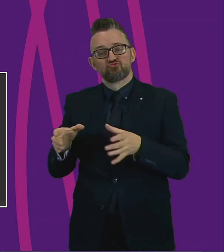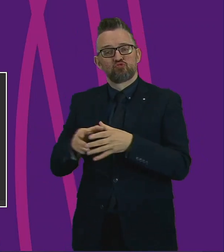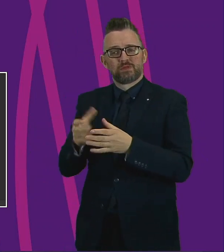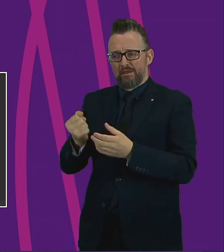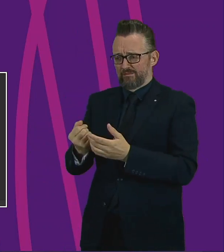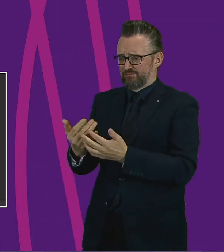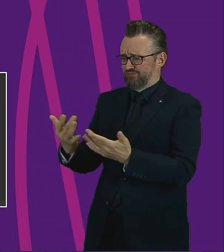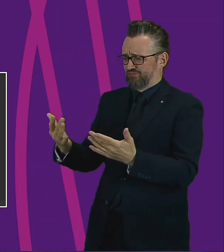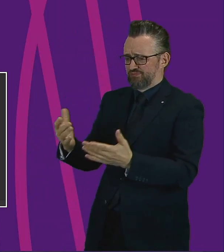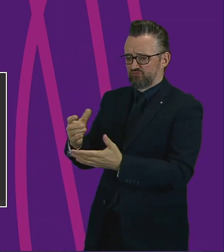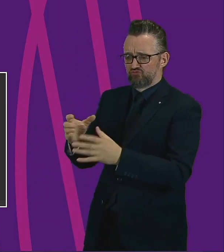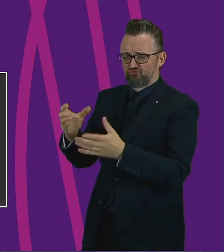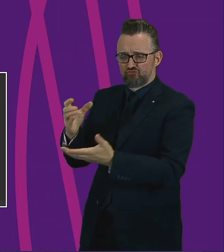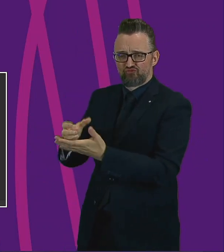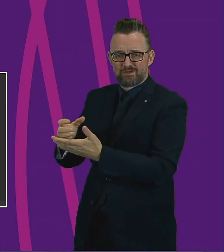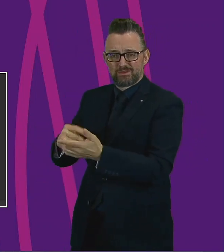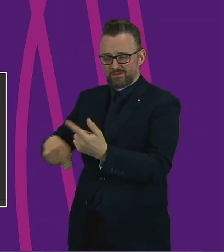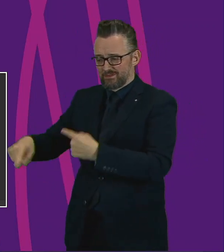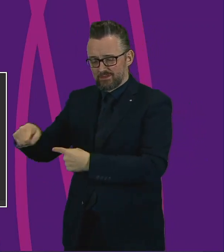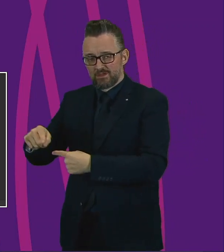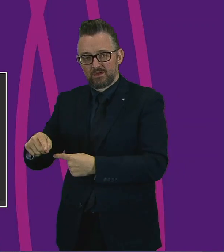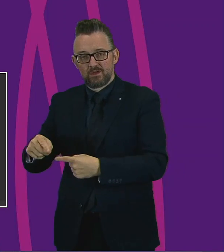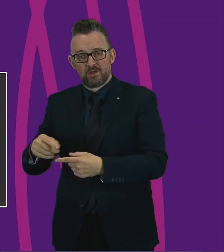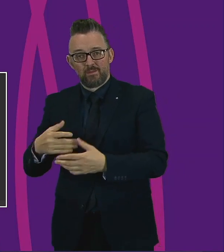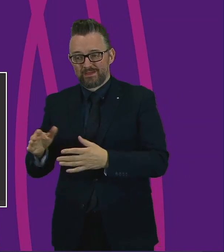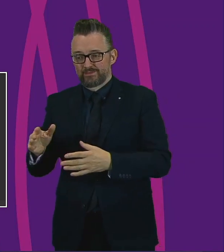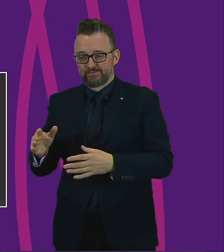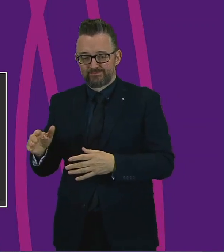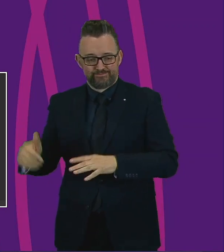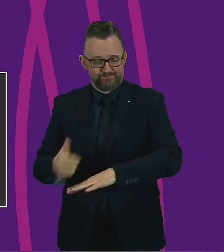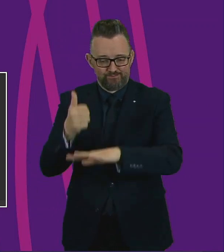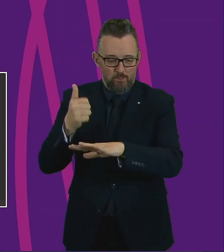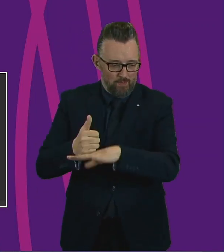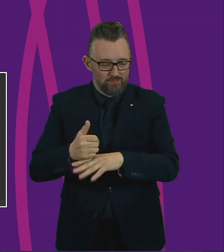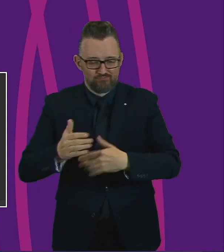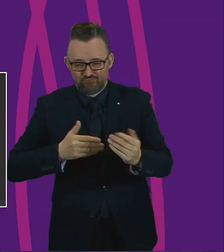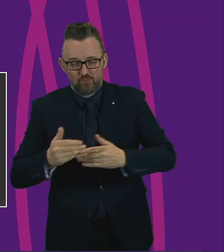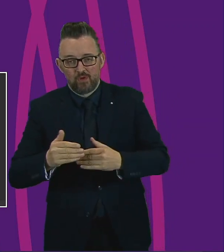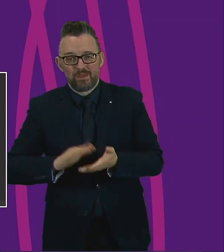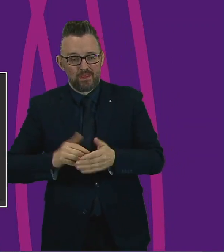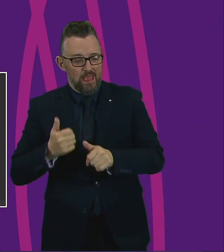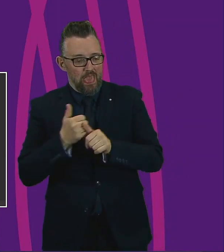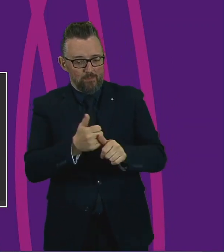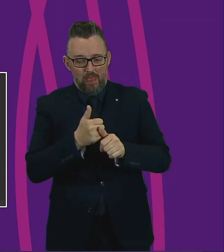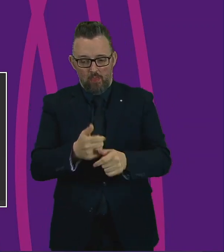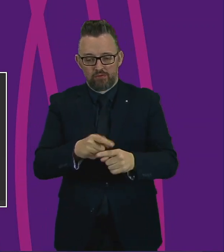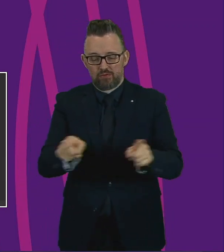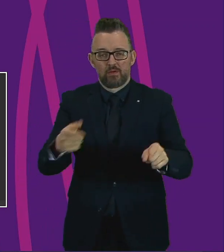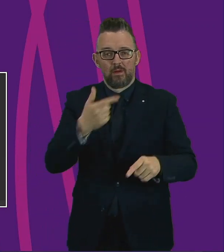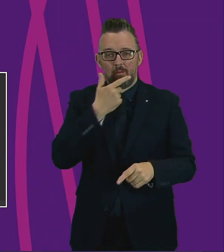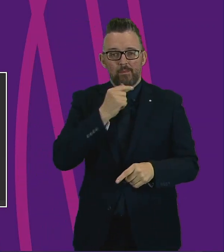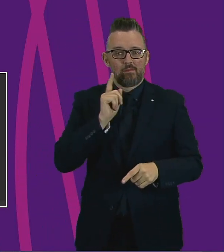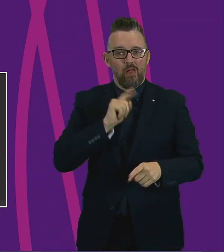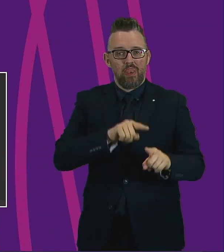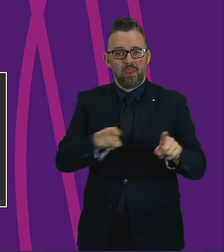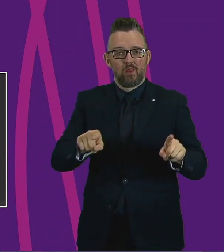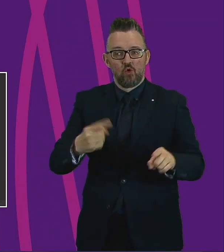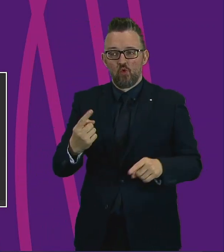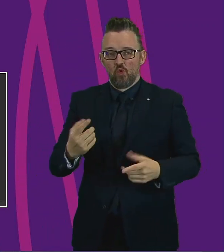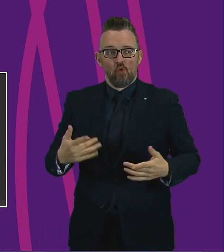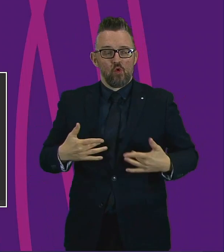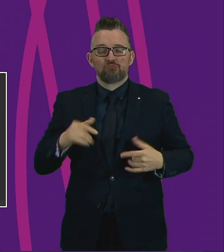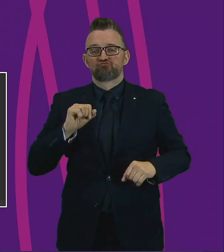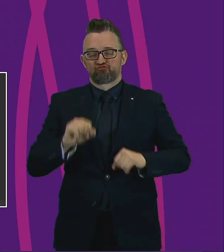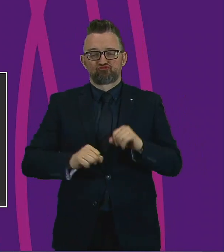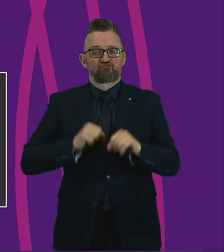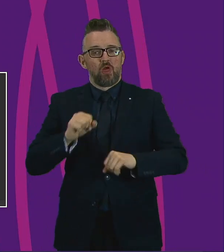have come and filled a gap that have helped people who have been most in need at this